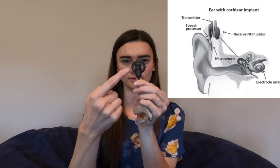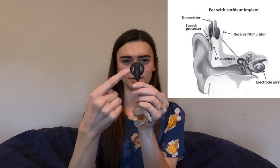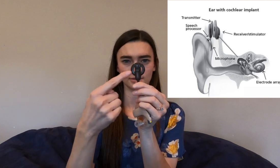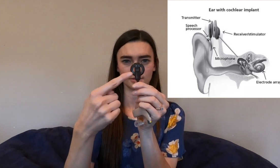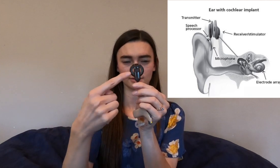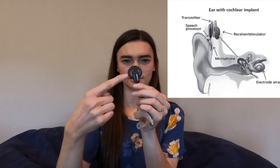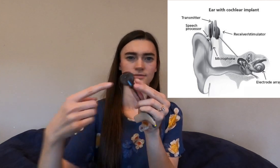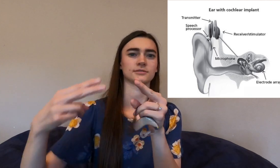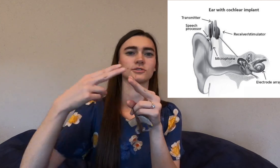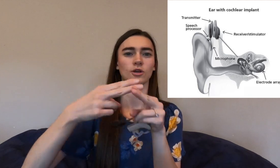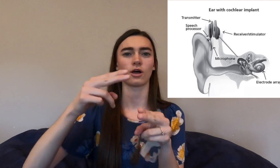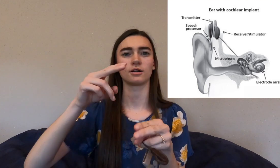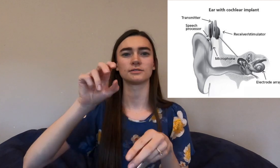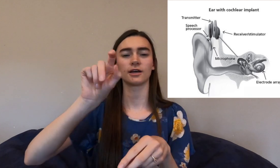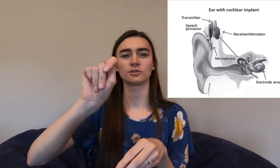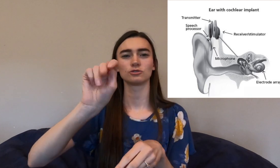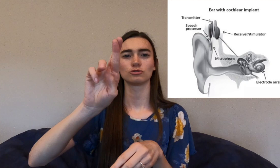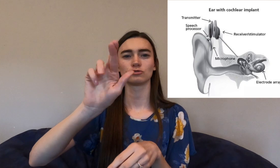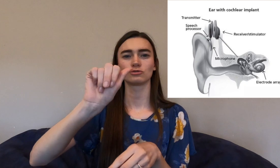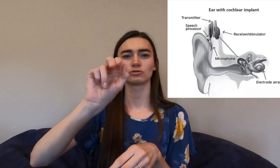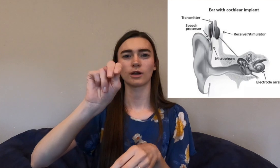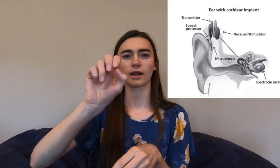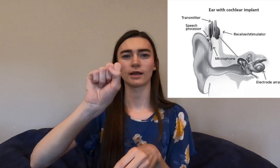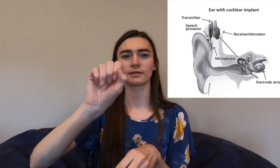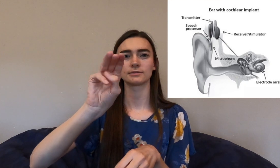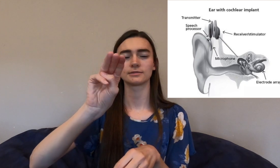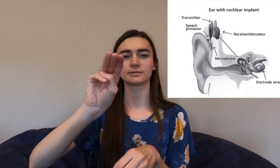to the part called the transmitter.